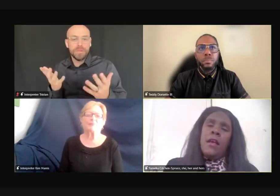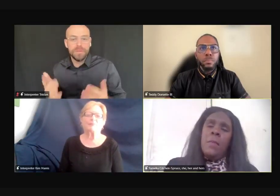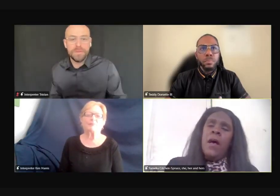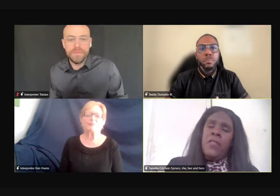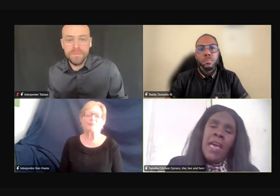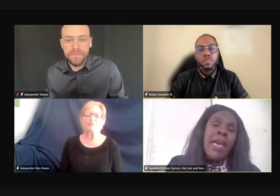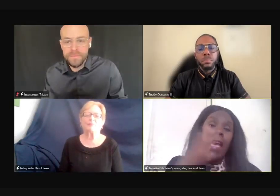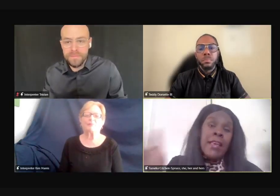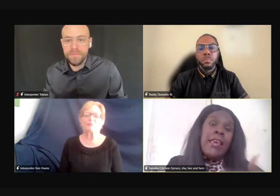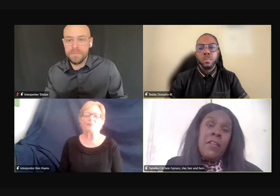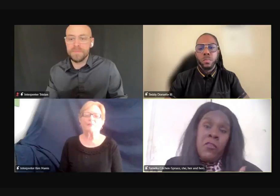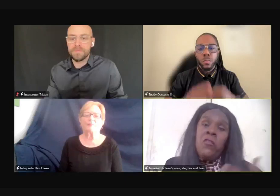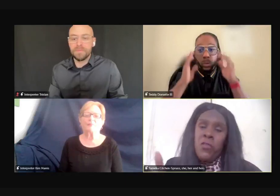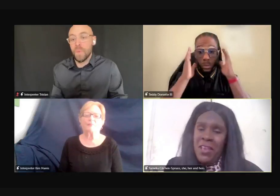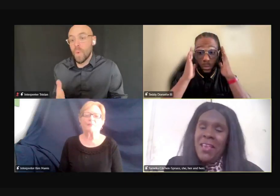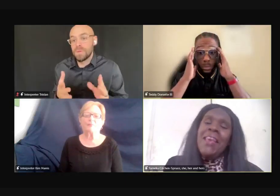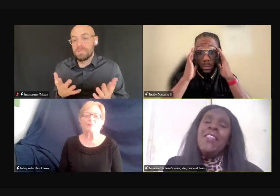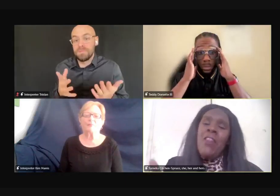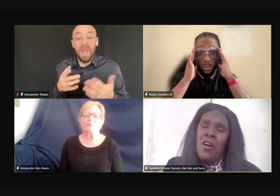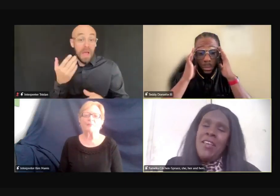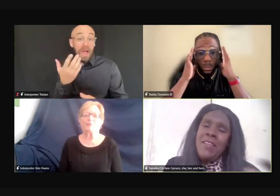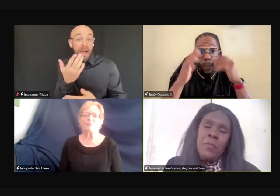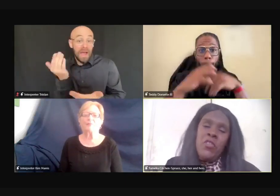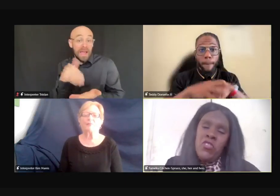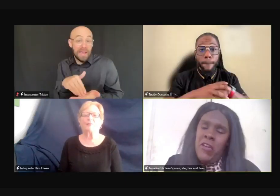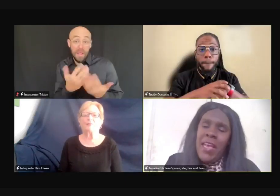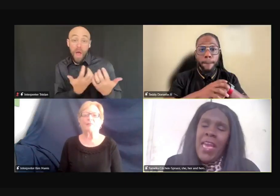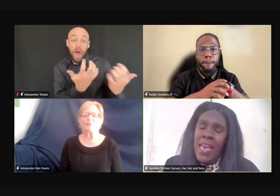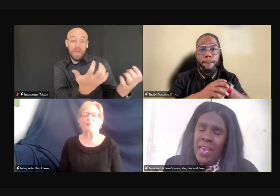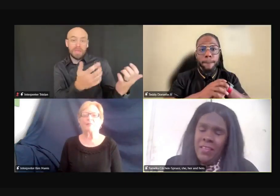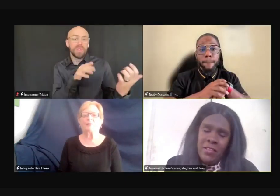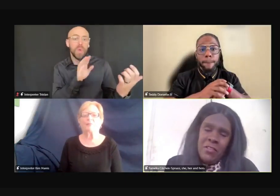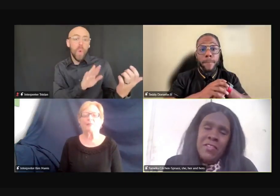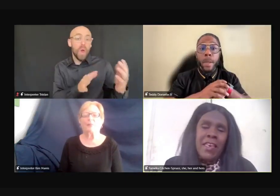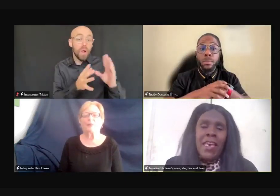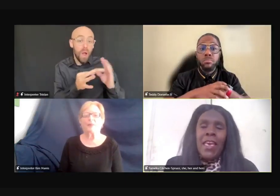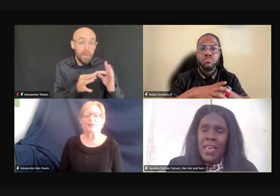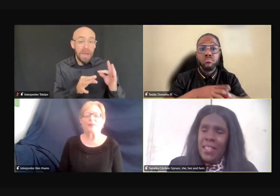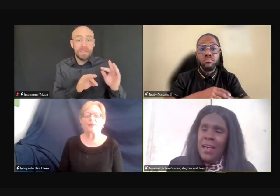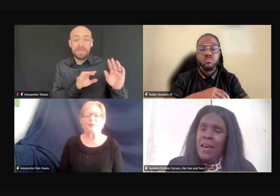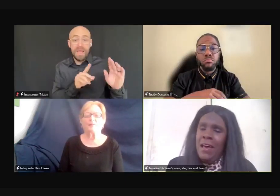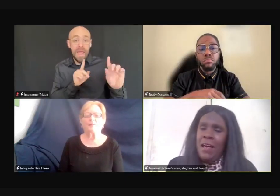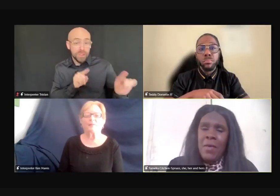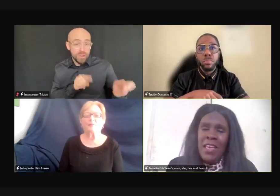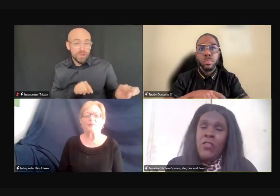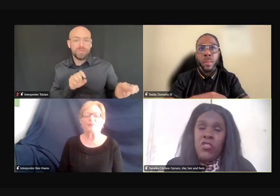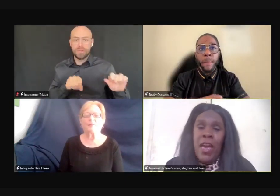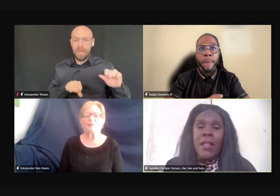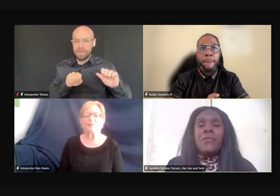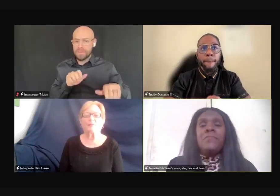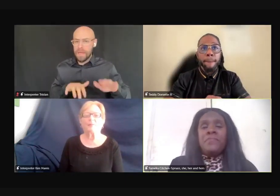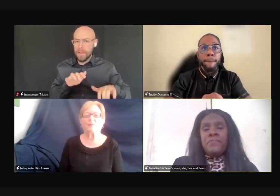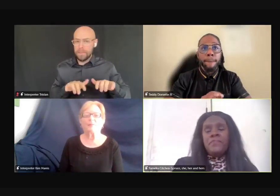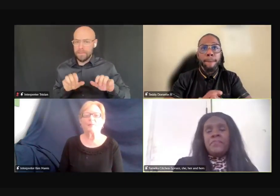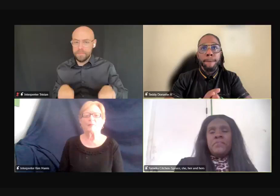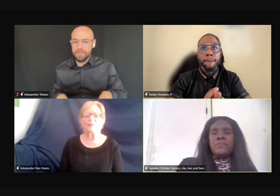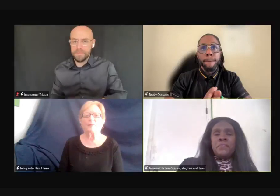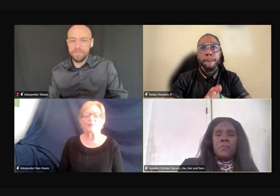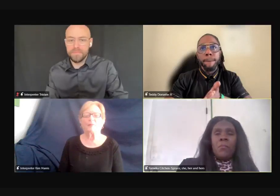about that? And again, feel free, the audience, to put your answers in the, uh, in the chat.